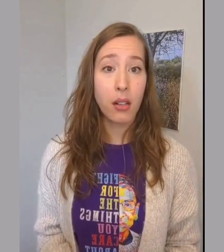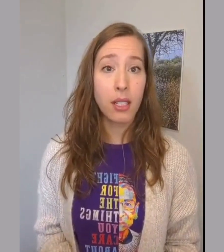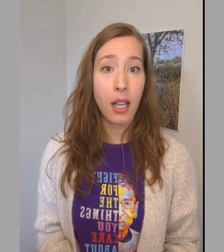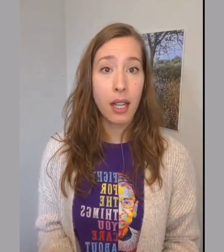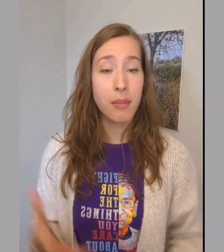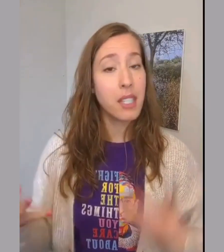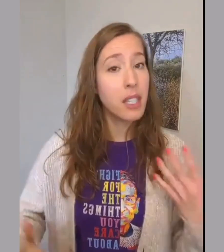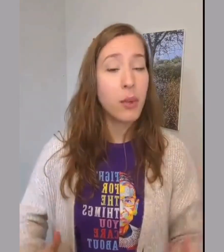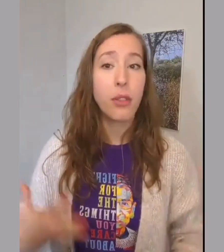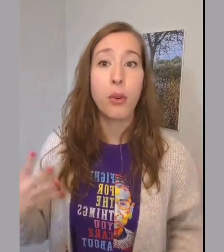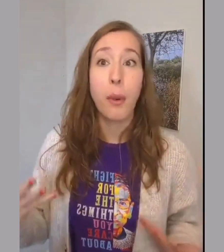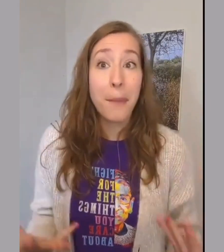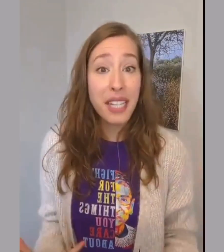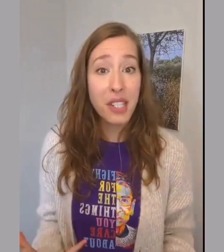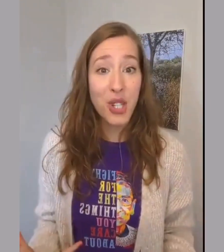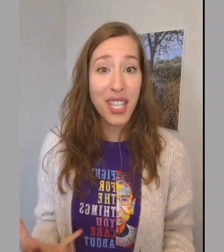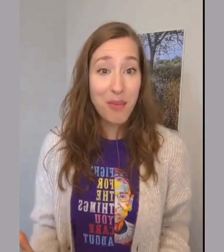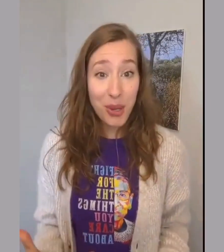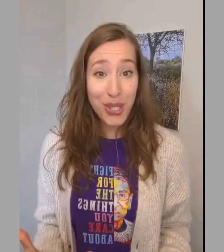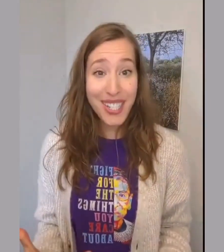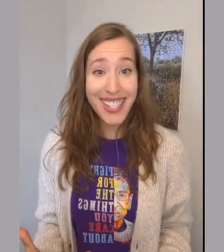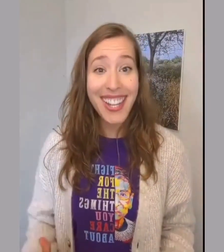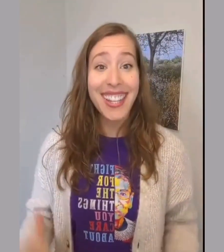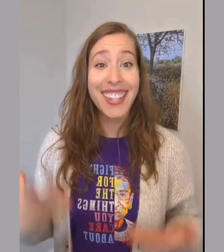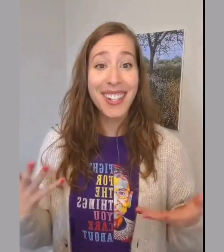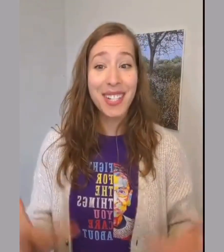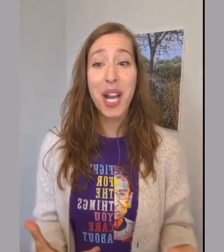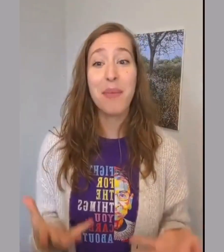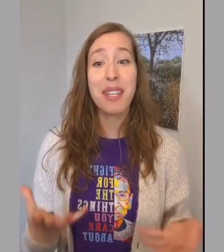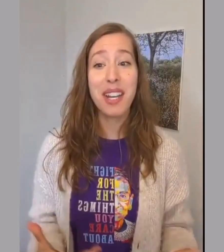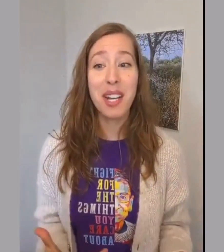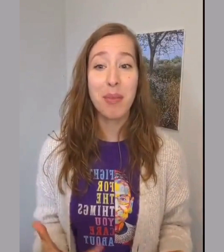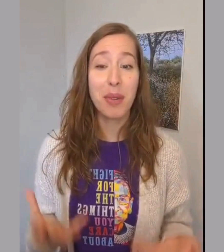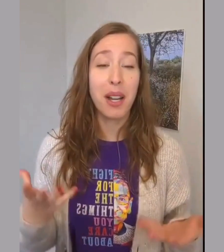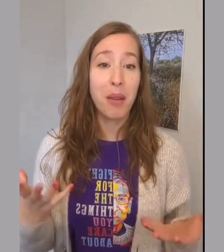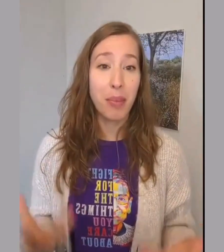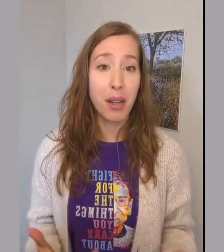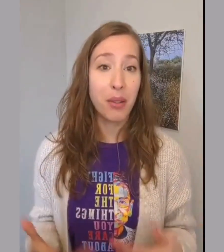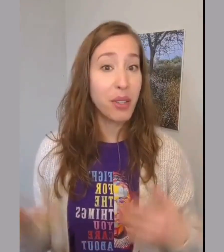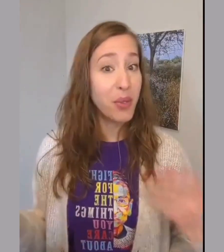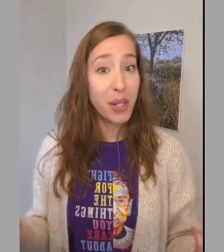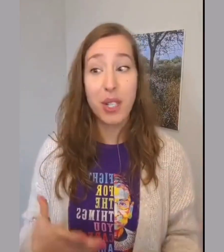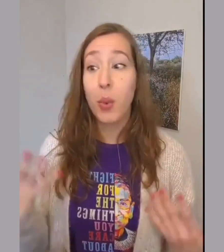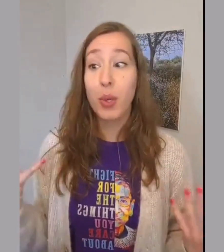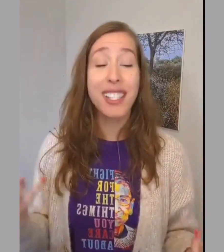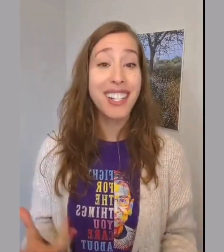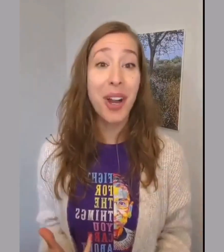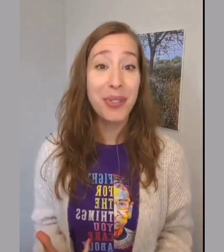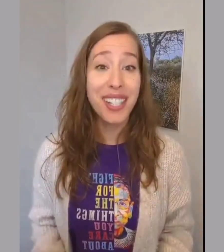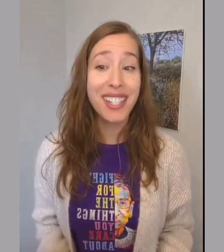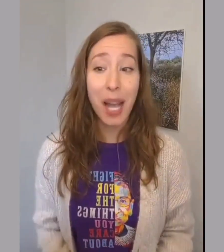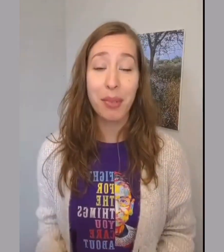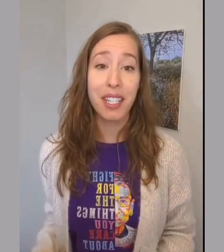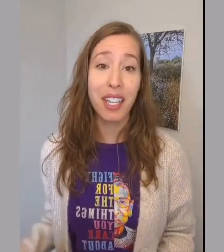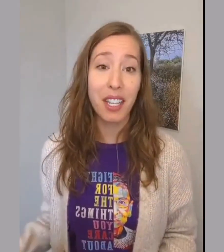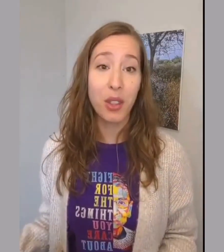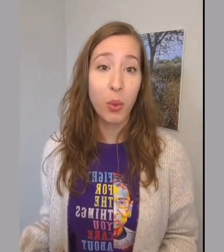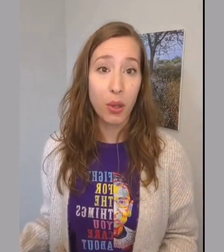time dealing with or managing emotions that are coming up about the various wars and conflicts happening in the world